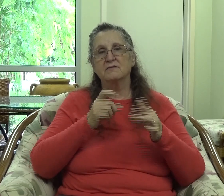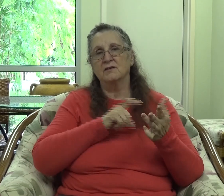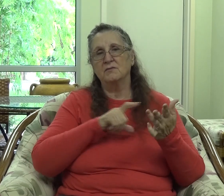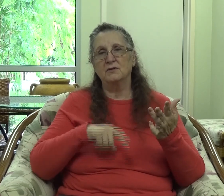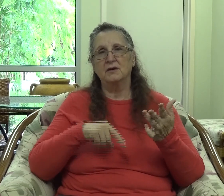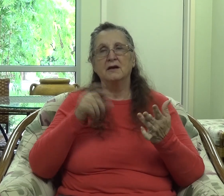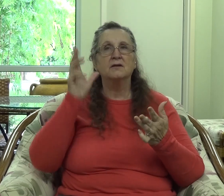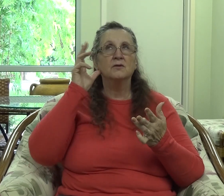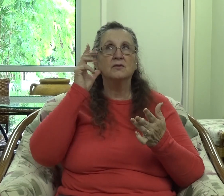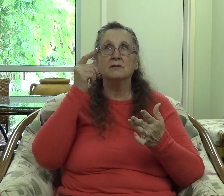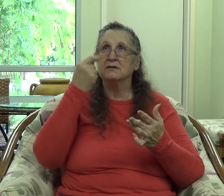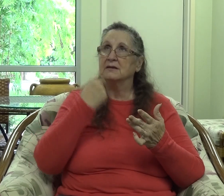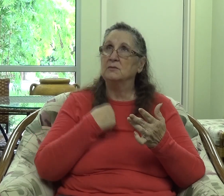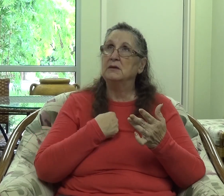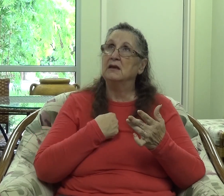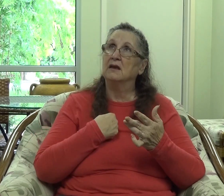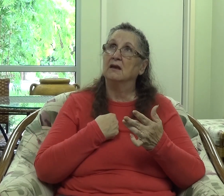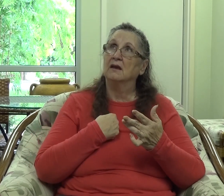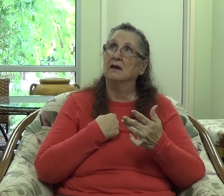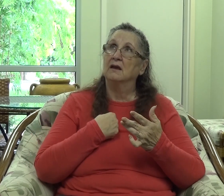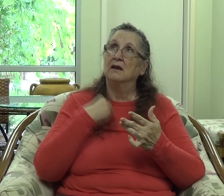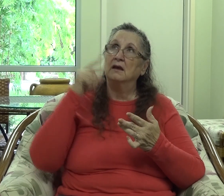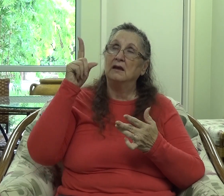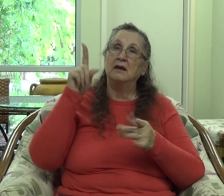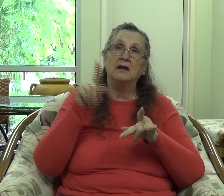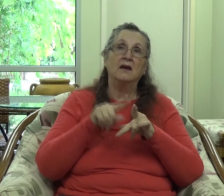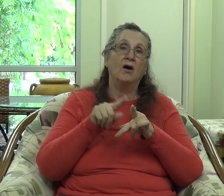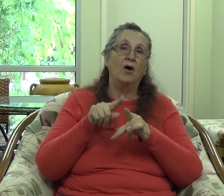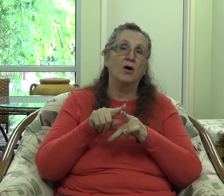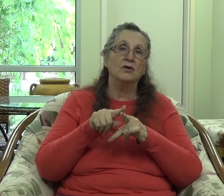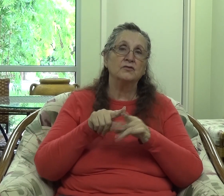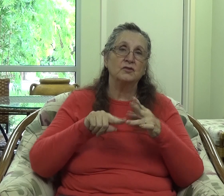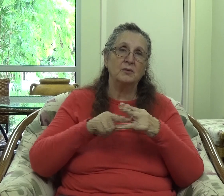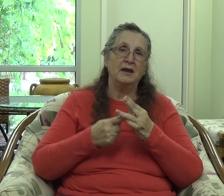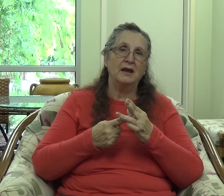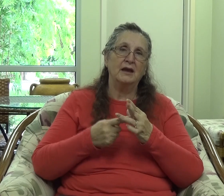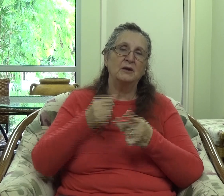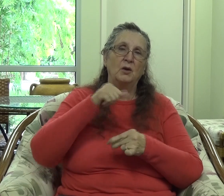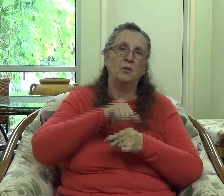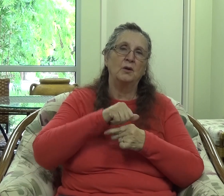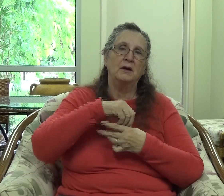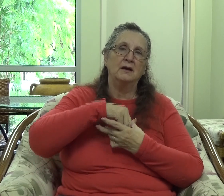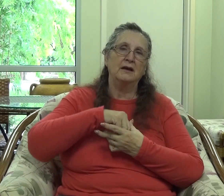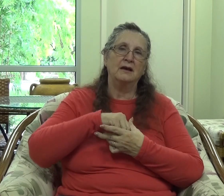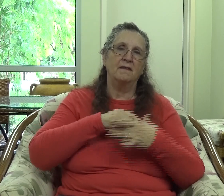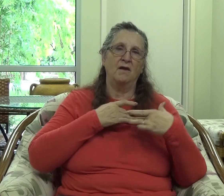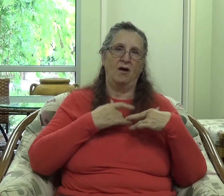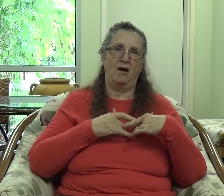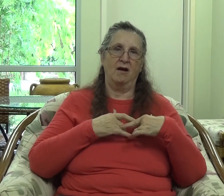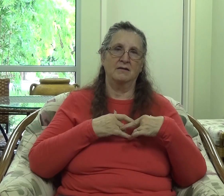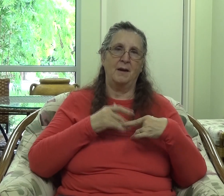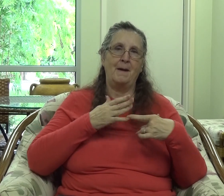him telling me that he also begun a work in the hearts of my loved ones